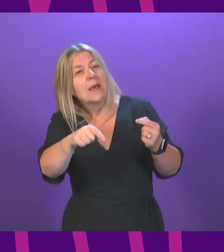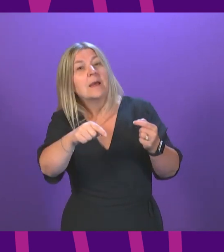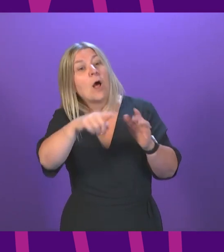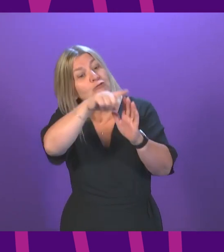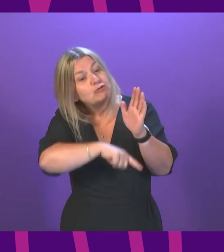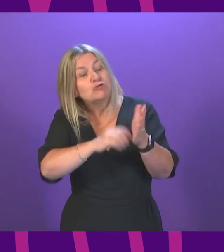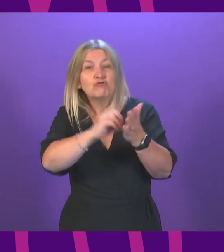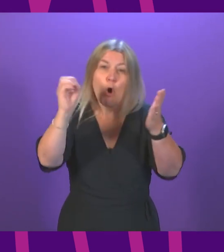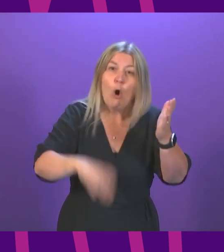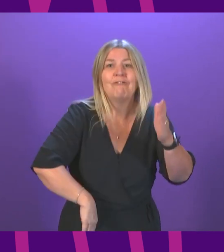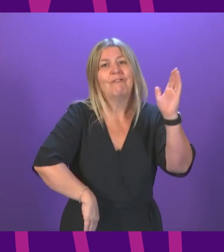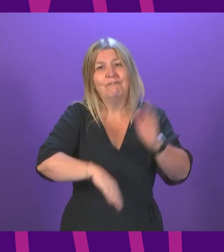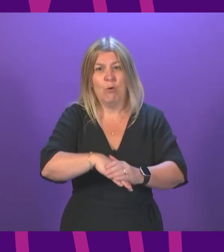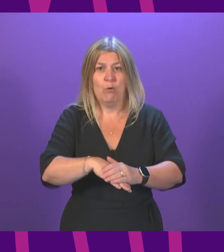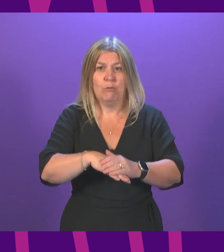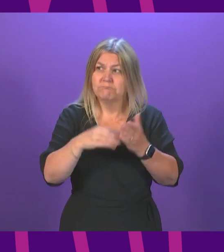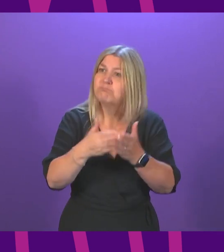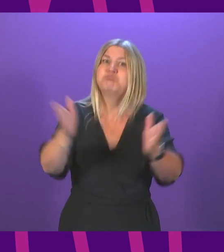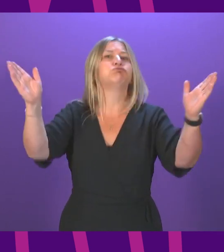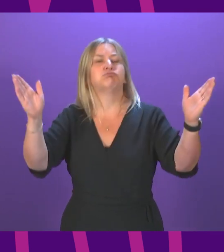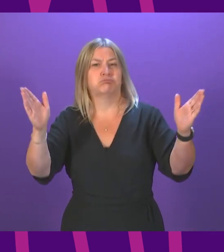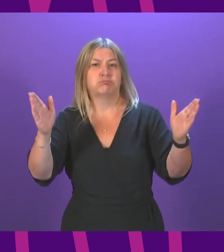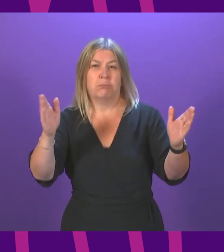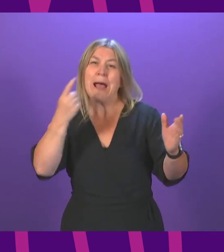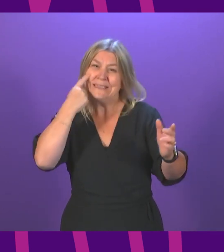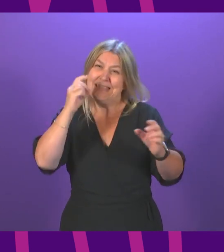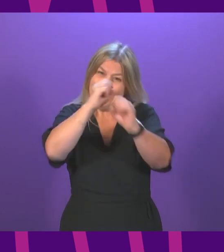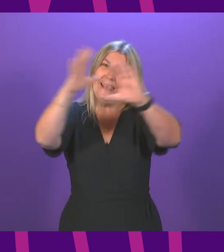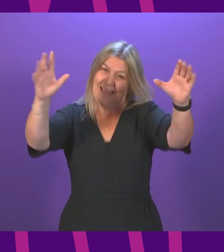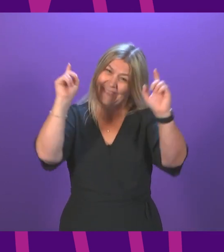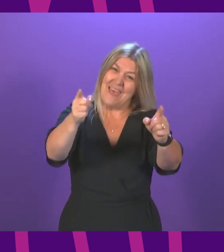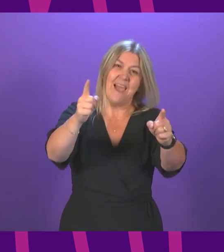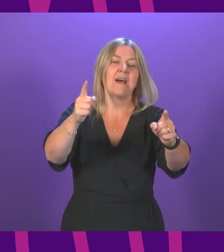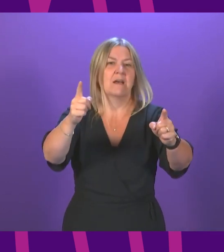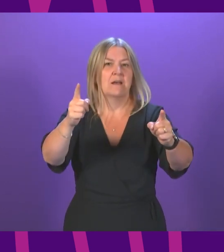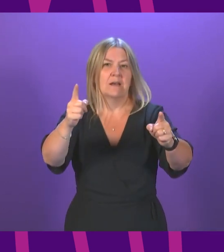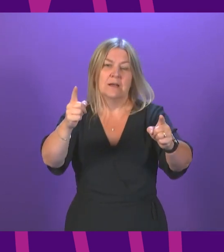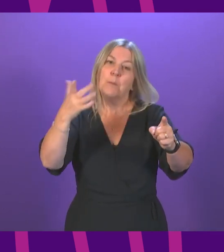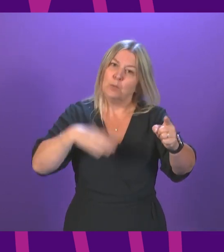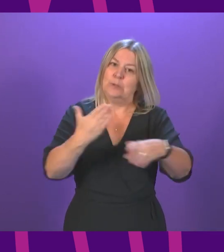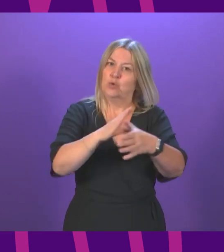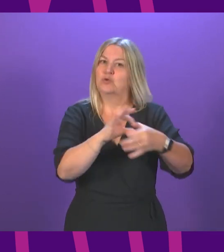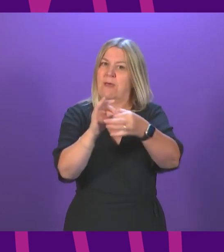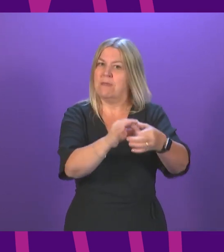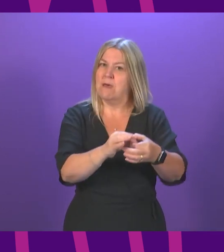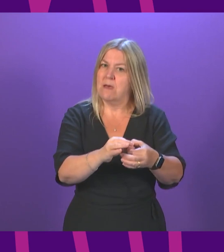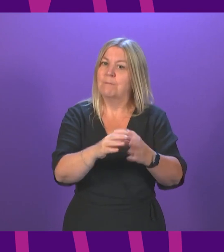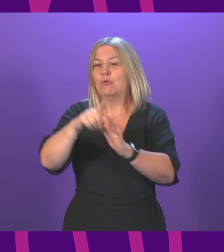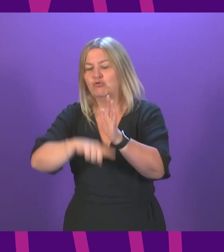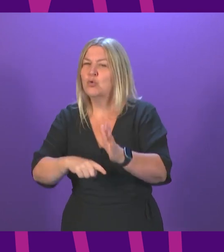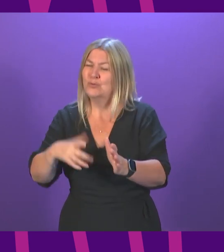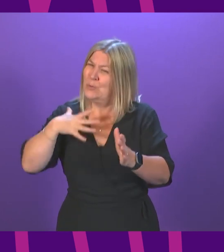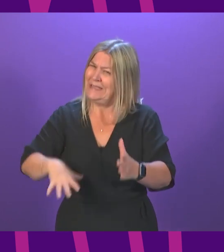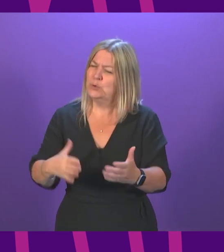getting from here to there still involves us being cautious and careful. And I know how difficult that is, but I also know how necessary it is.